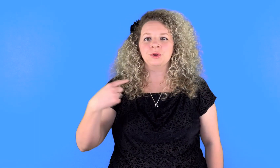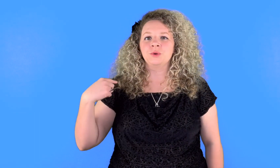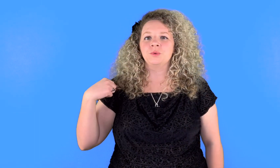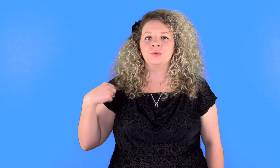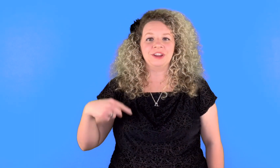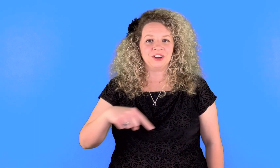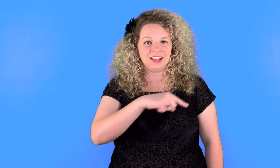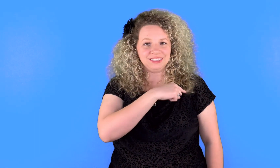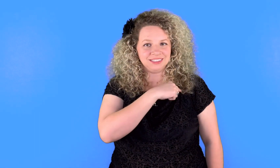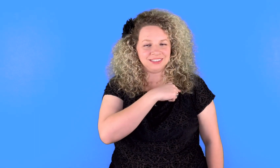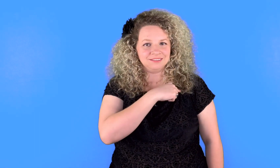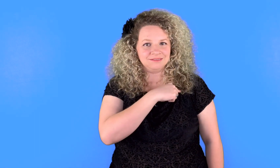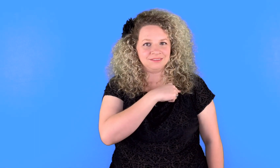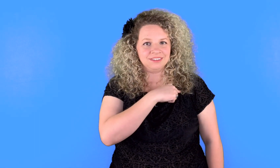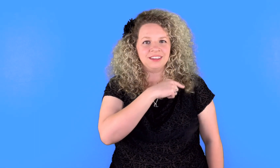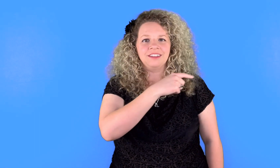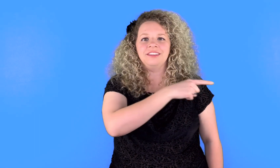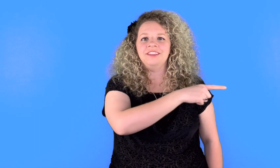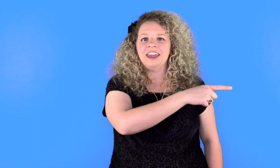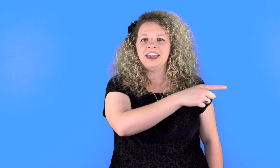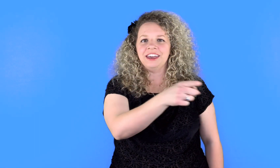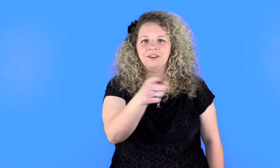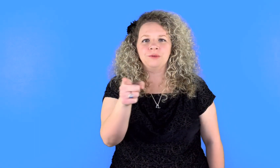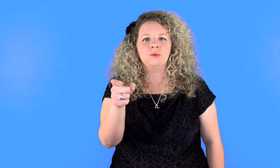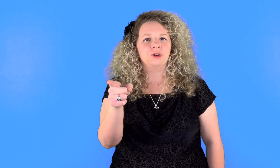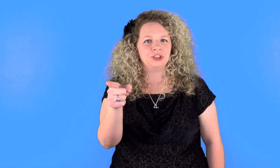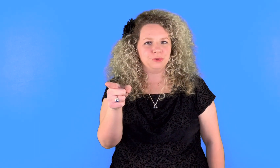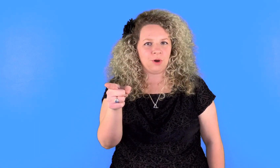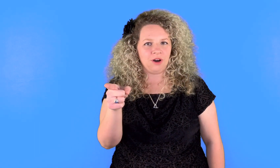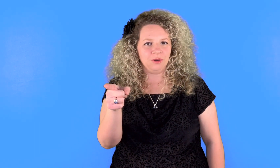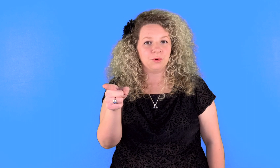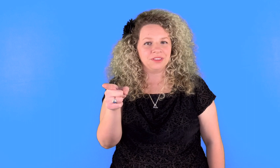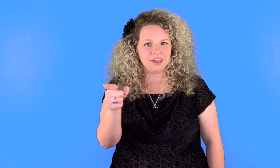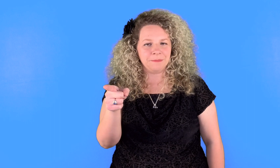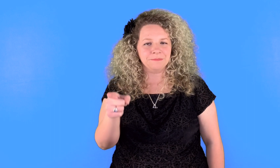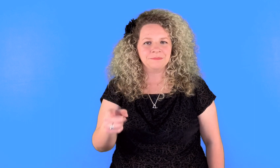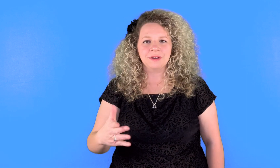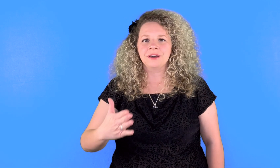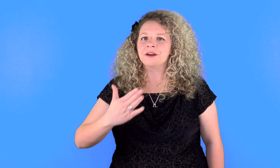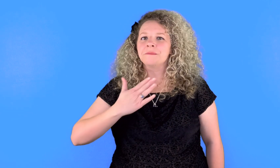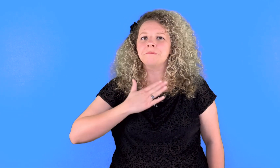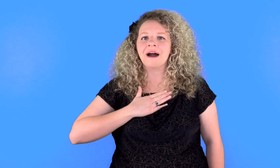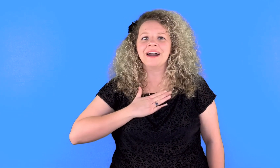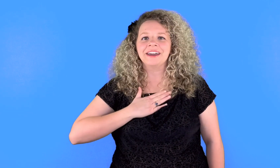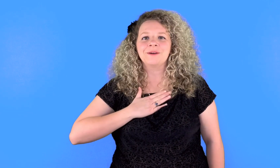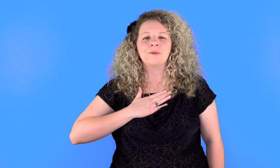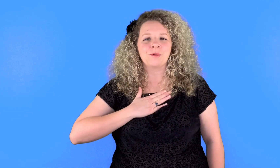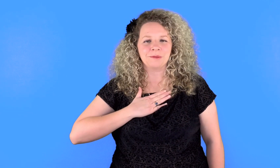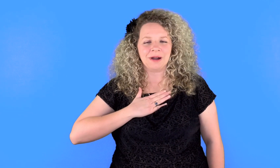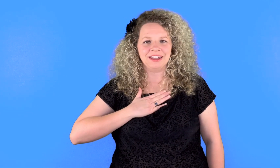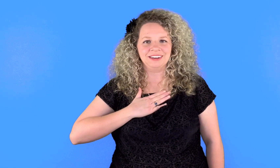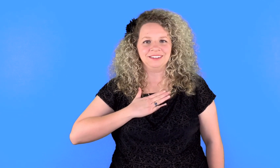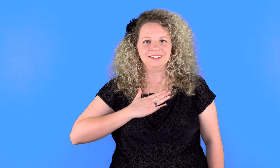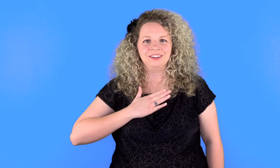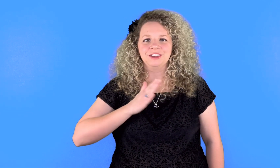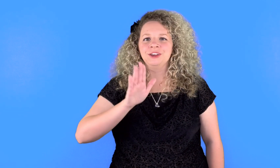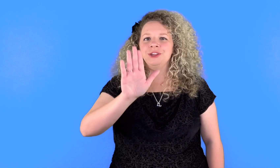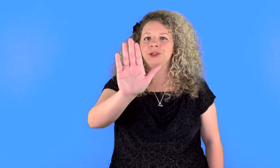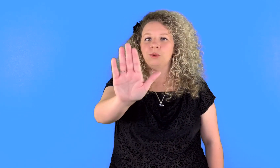We or us. They or you all or them. My or mine. Your